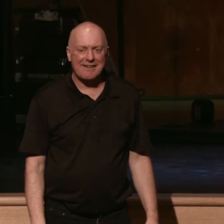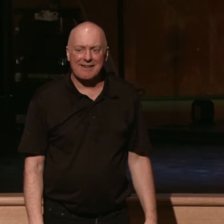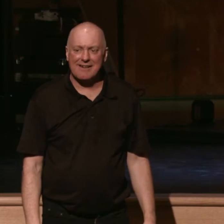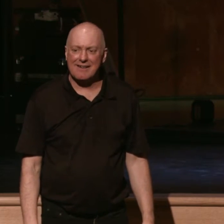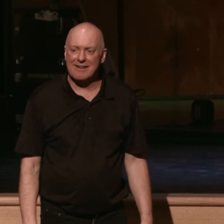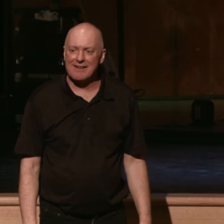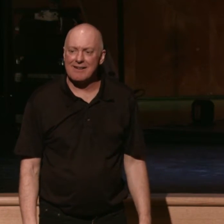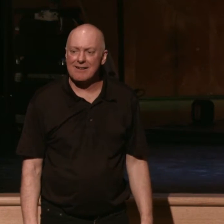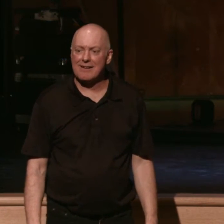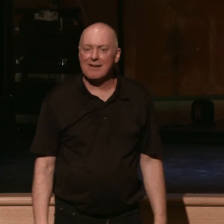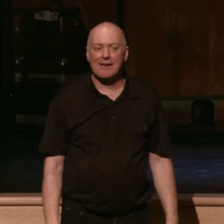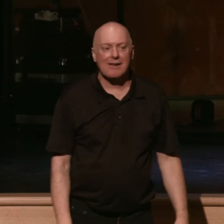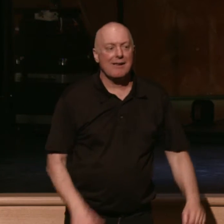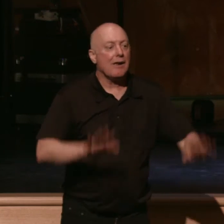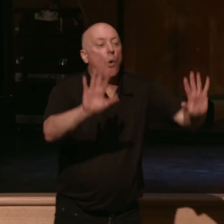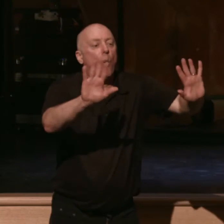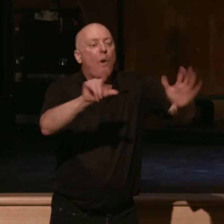Oh no, wait. Verse 30. Verse 30.